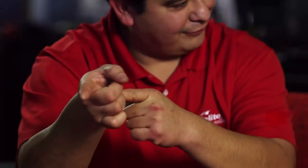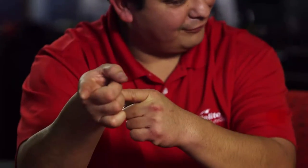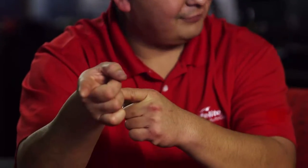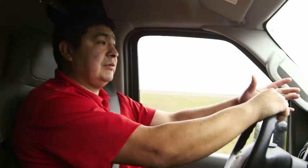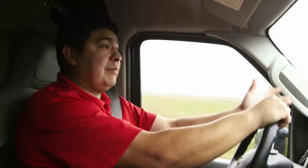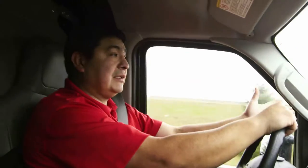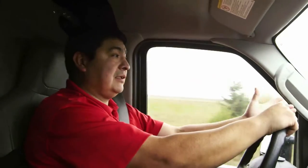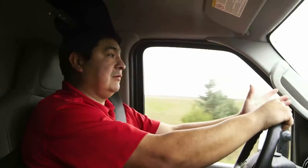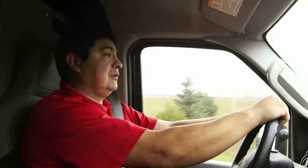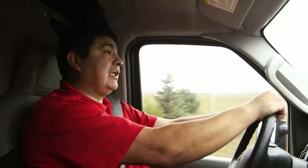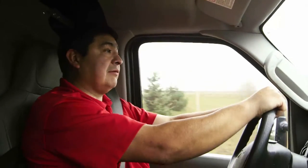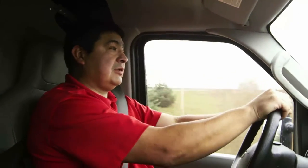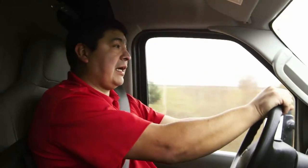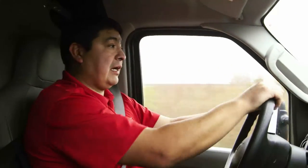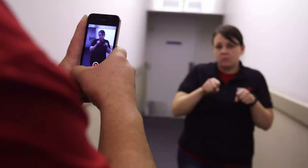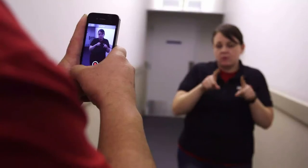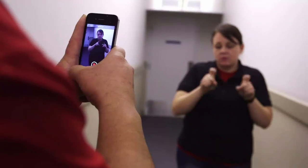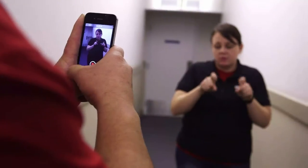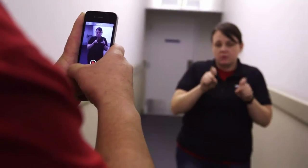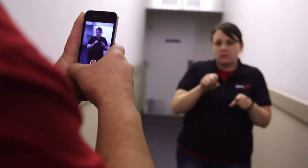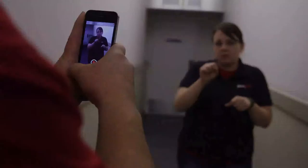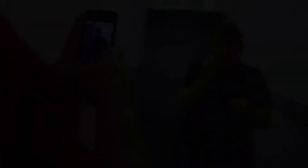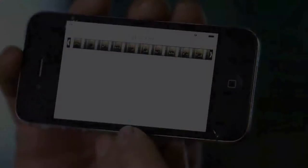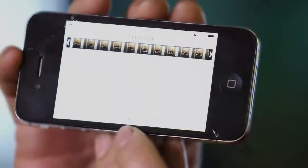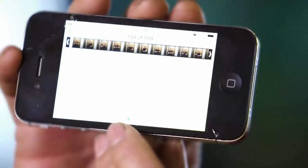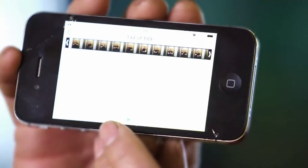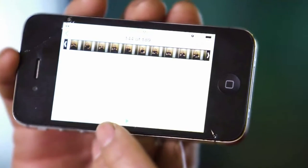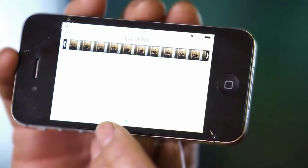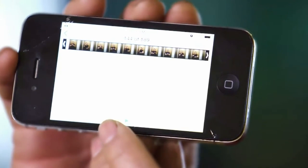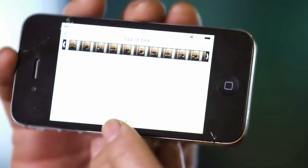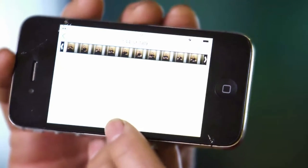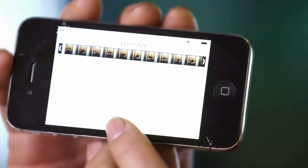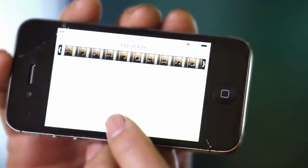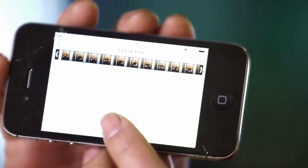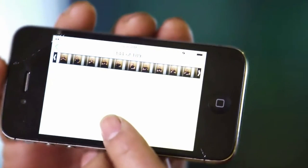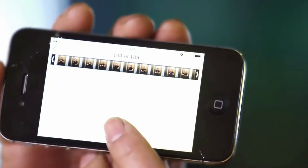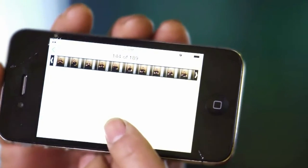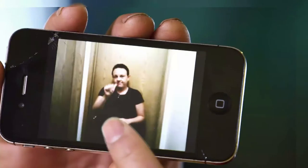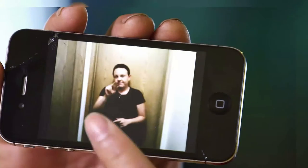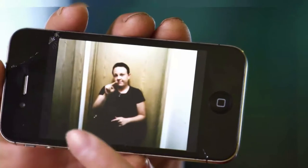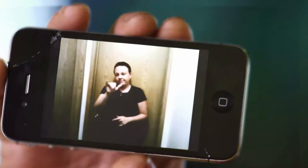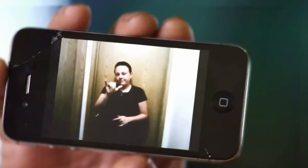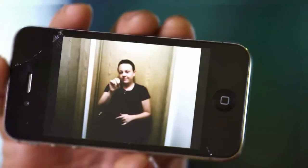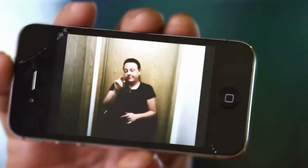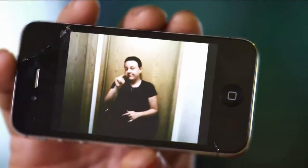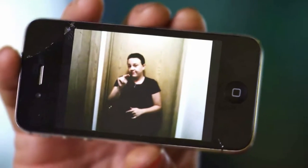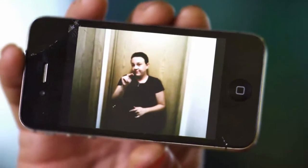thought that was an amazing gift to have to be able to communicate with the deaf. My friend Canyon